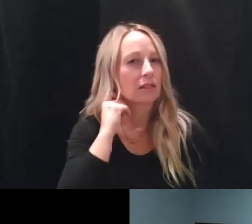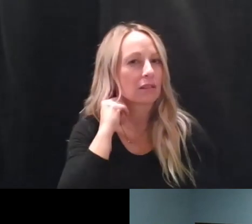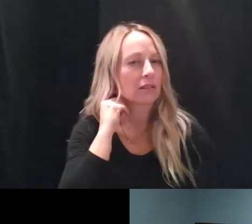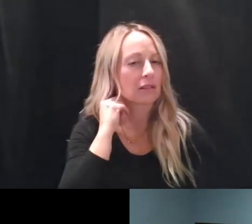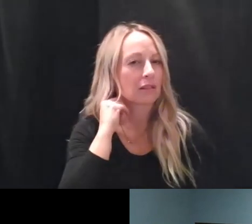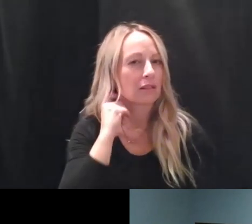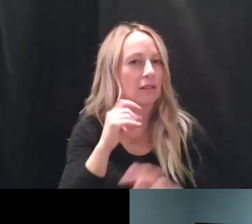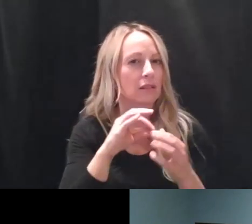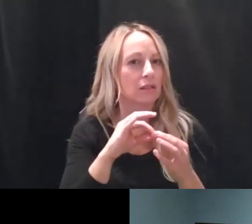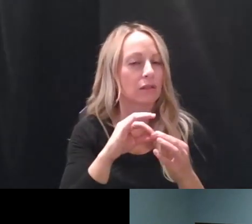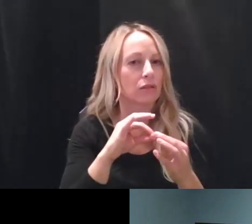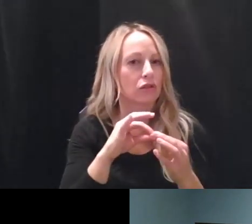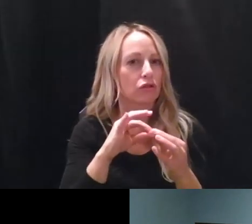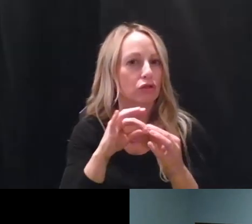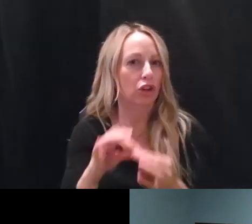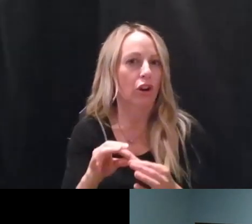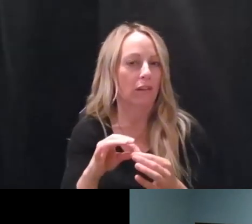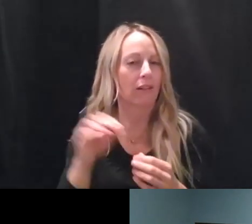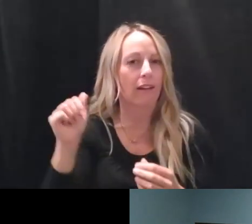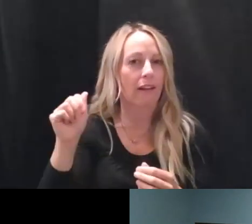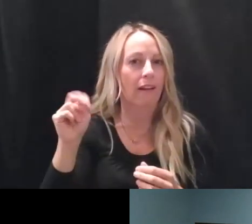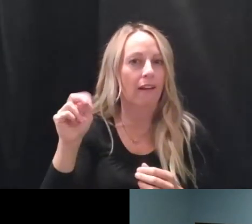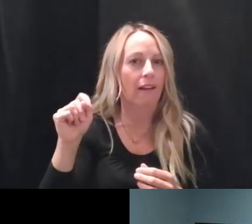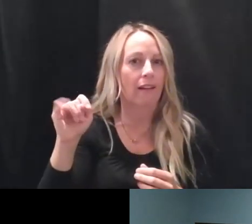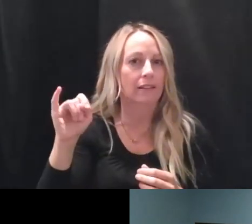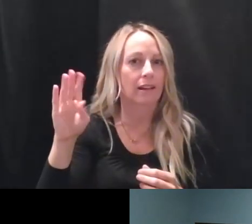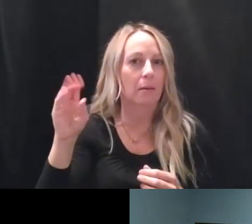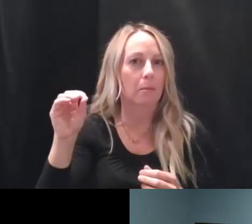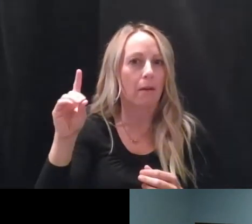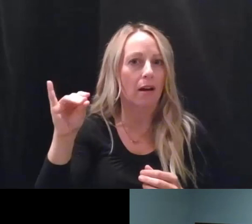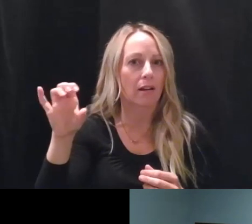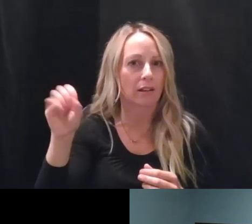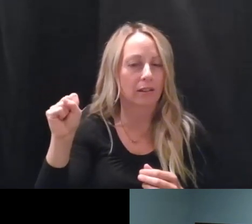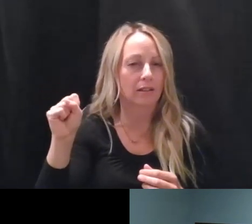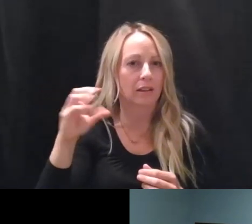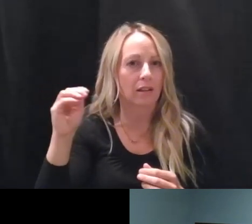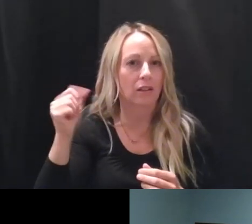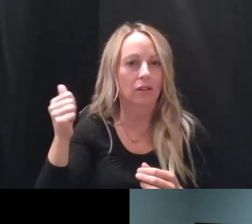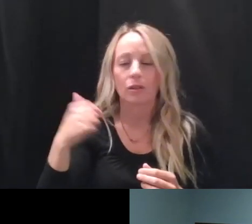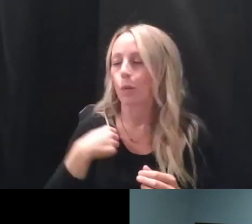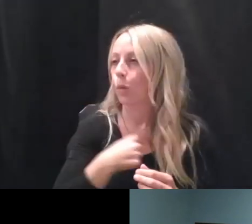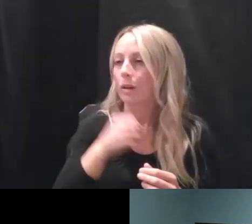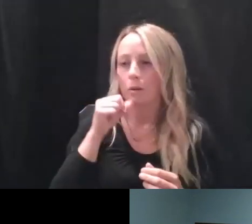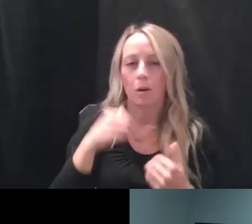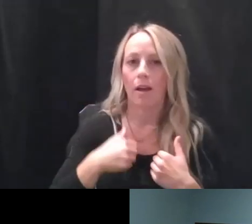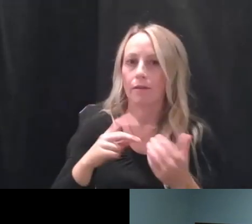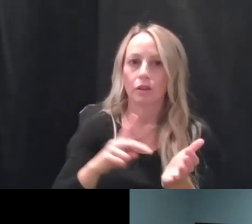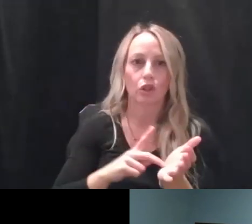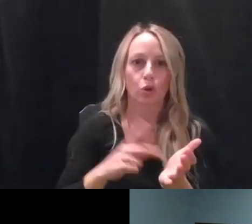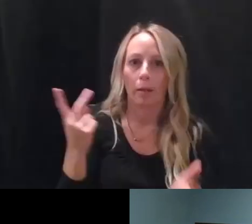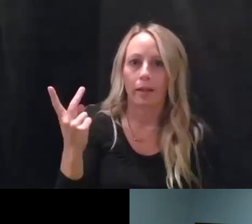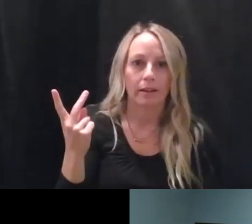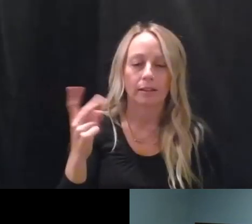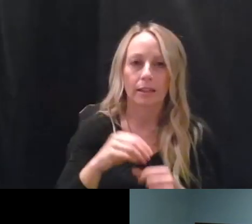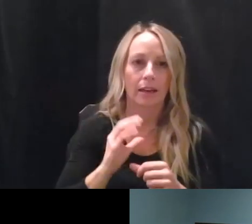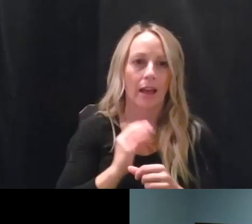antibodies and things like that. Yeah, we don't have duplicates in